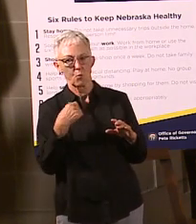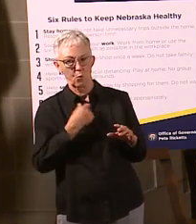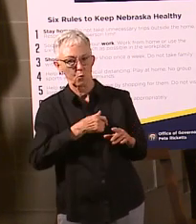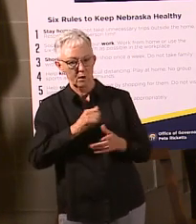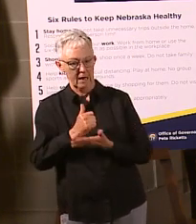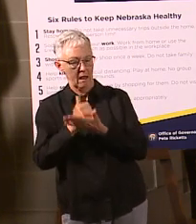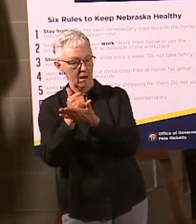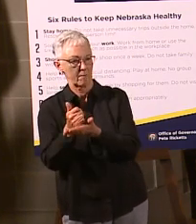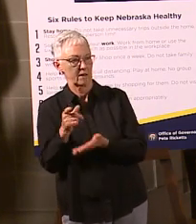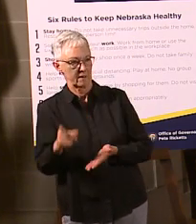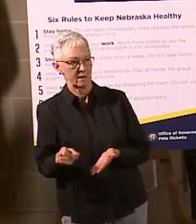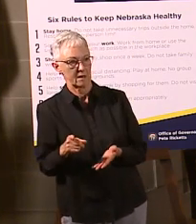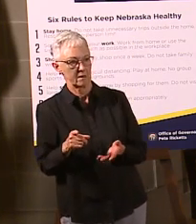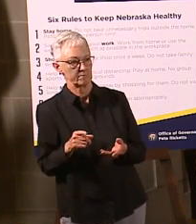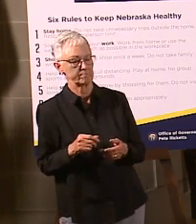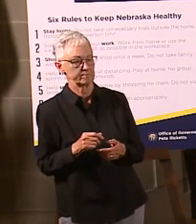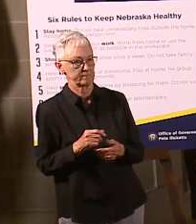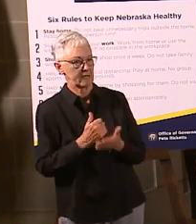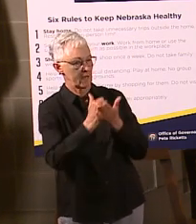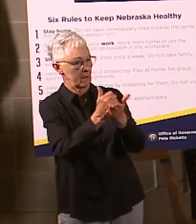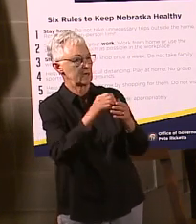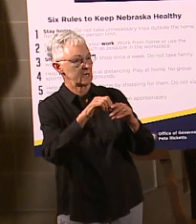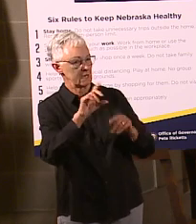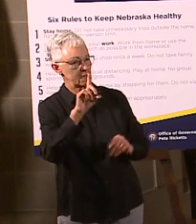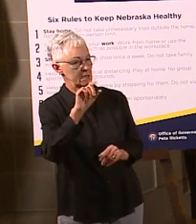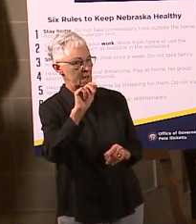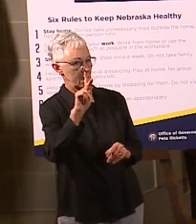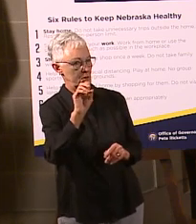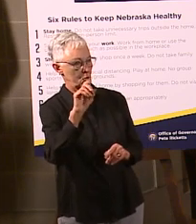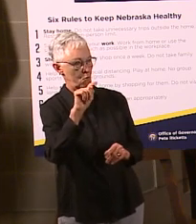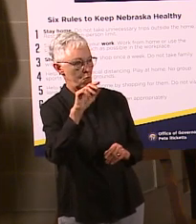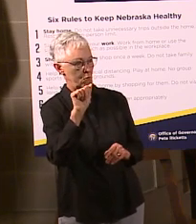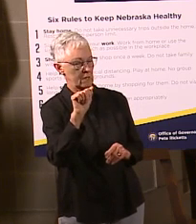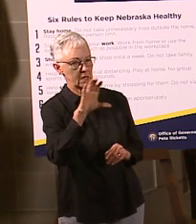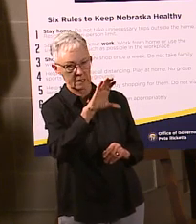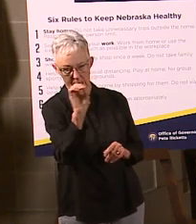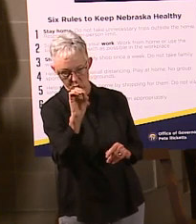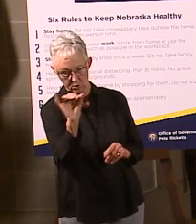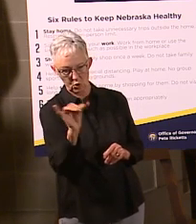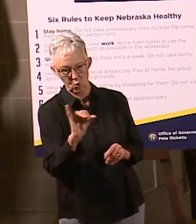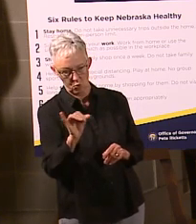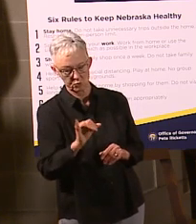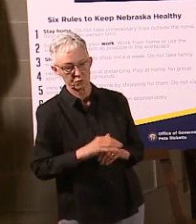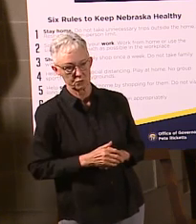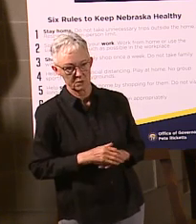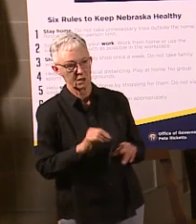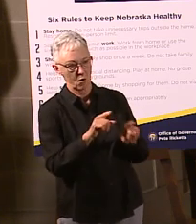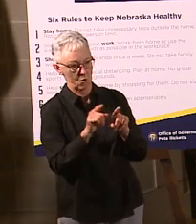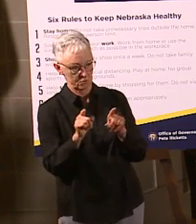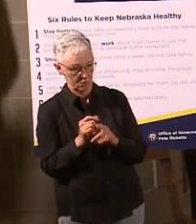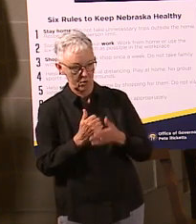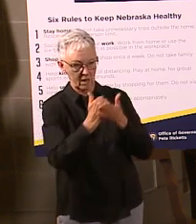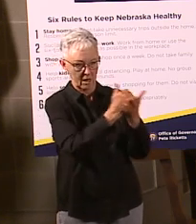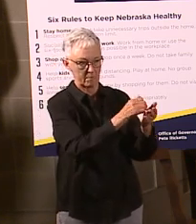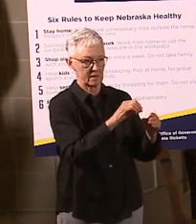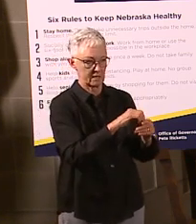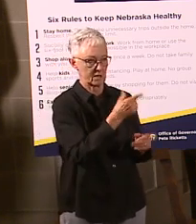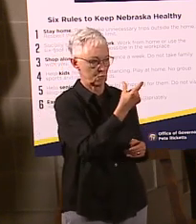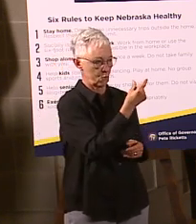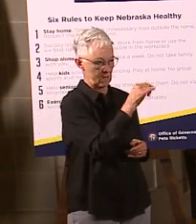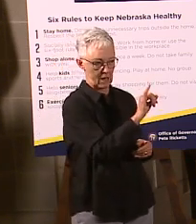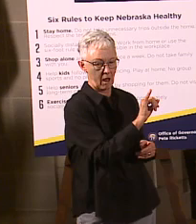out. Up in, you know, Dakota County as well. Still doing it, you know, it's doing the work in Grand Island, Hall County. So,